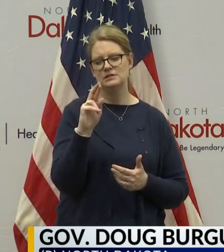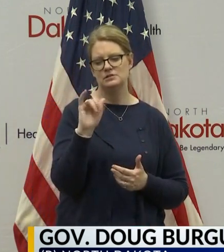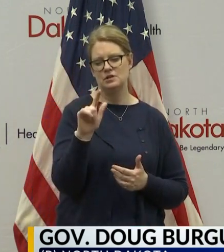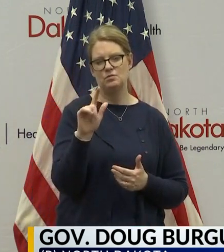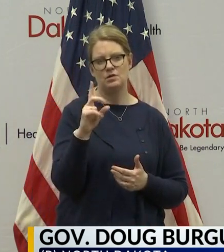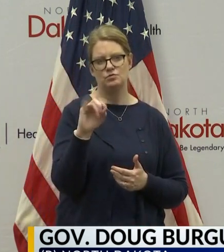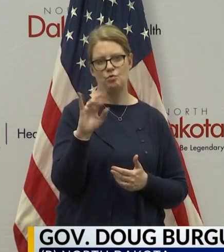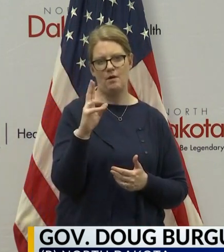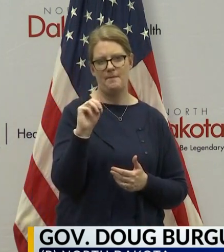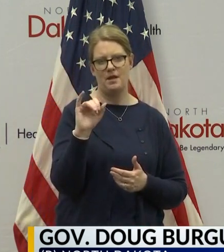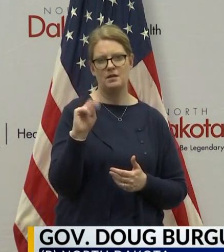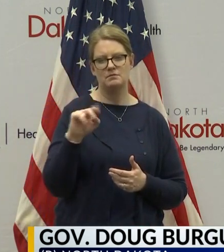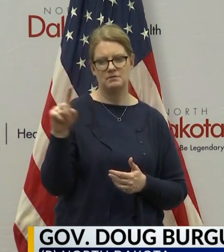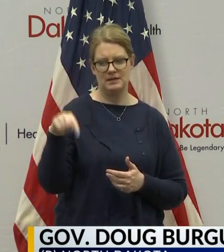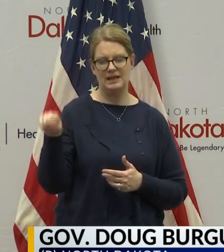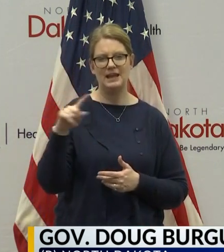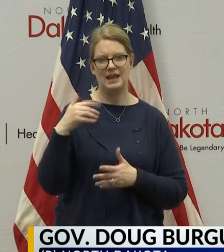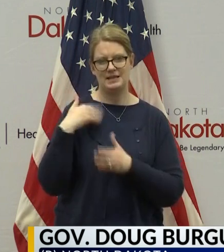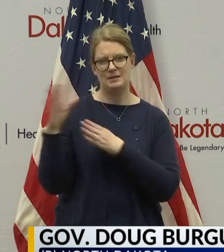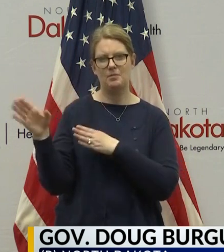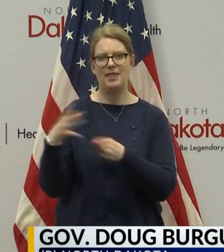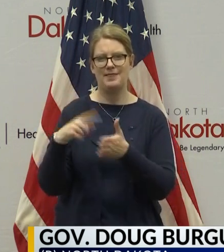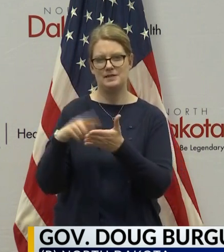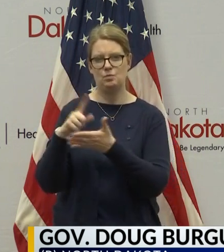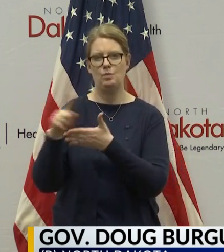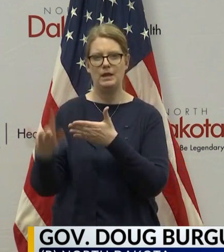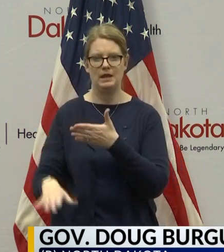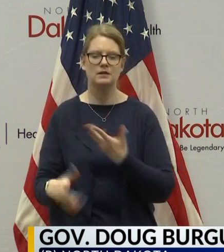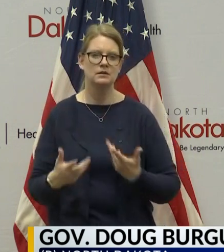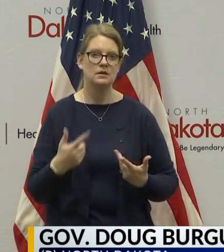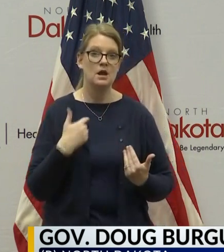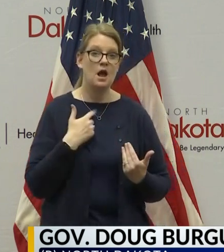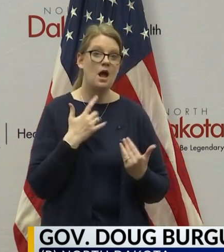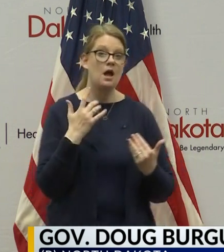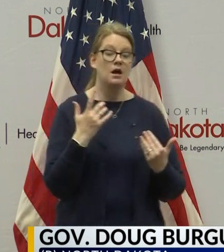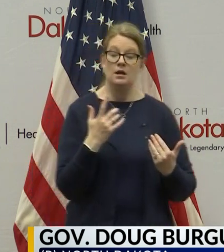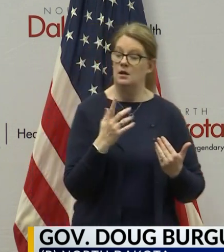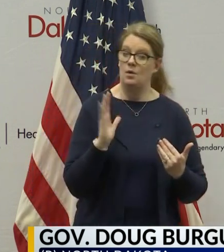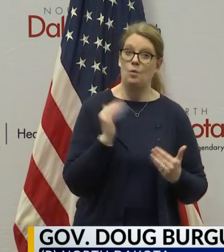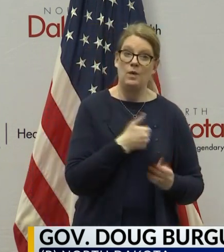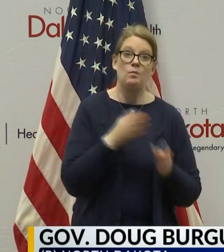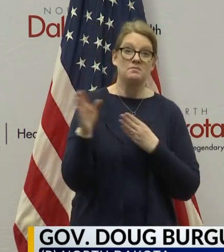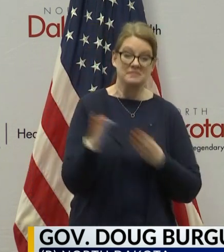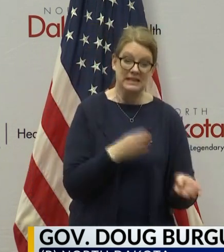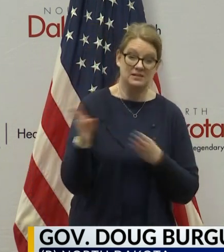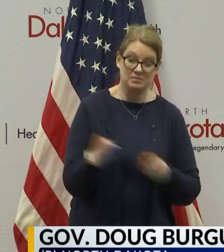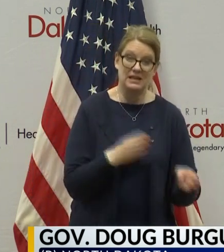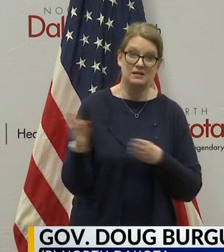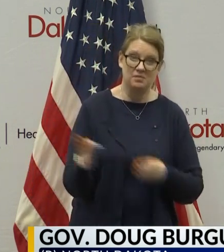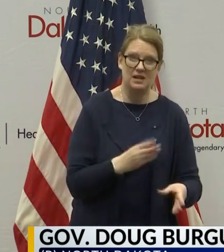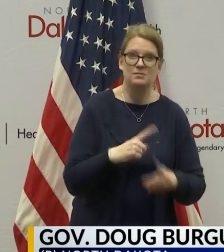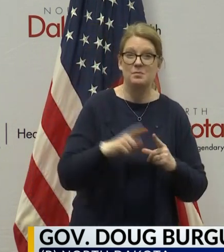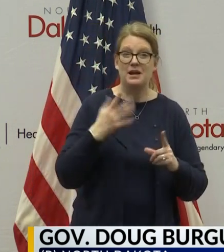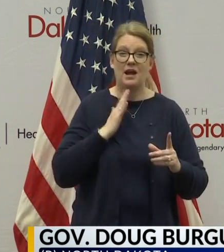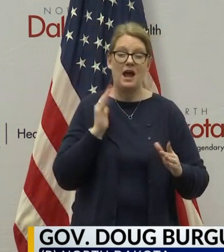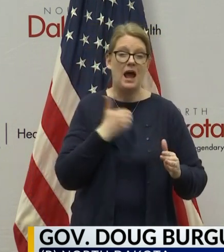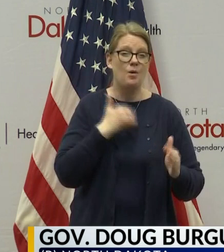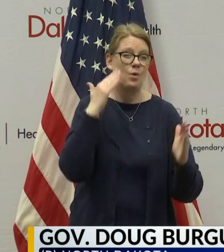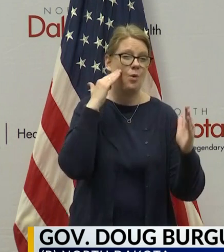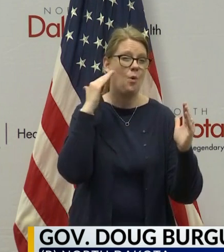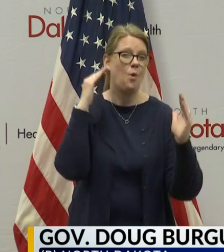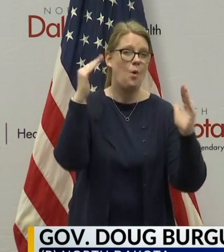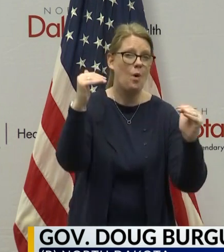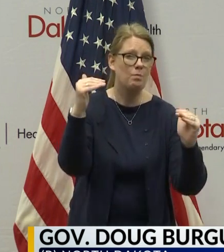plan this weekend. You know, our fervent hope. I mean, we're going to plan and plan and we're going to plan that. Our fervent hope is that